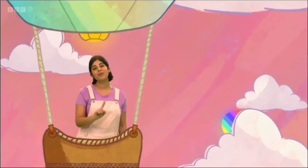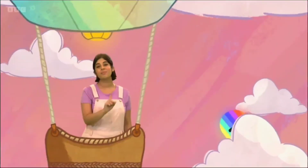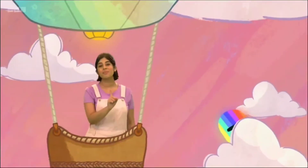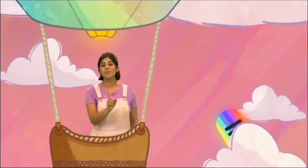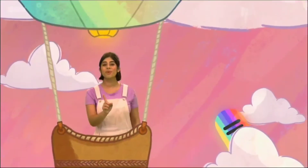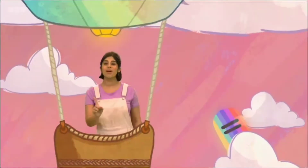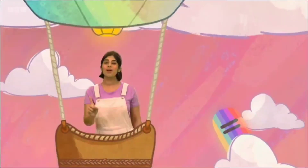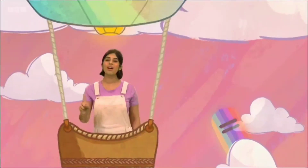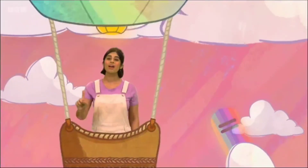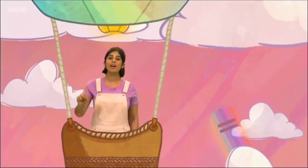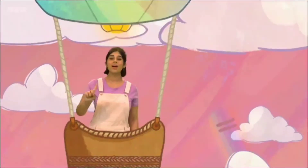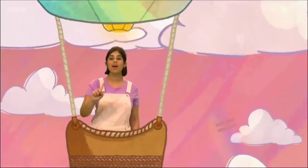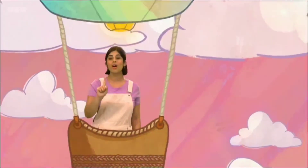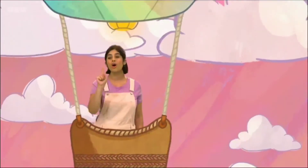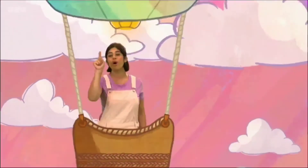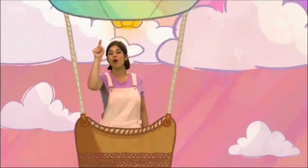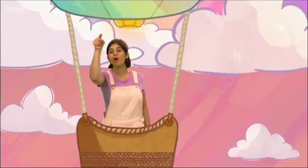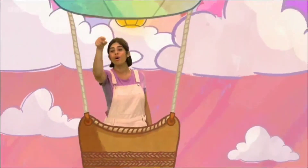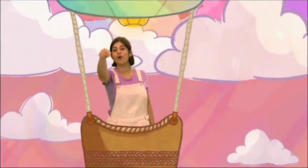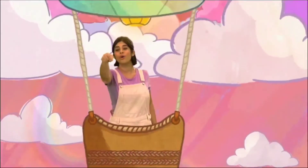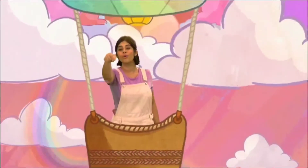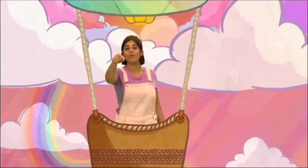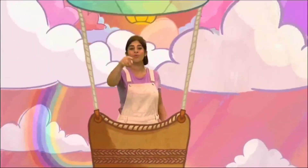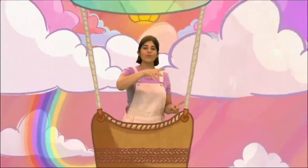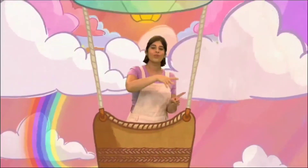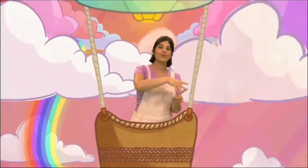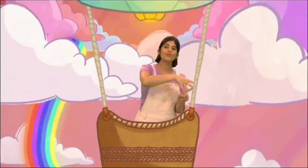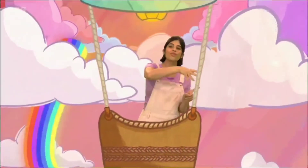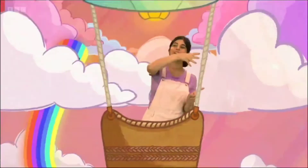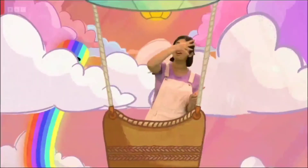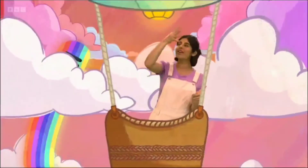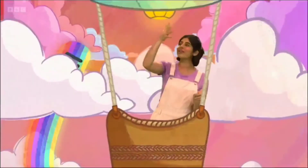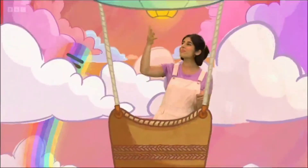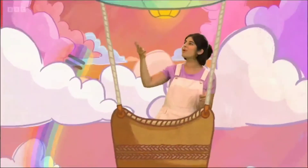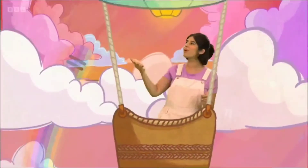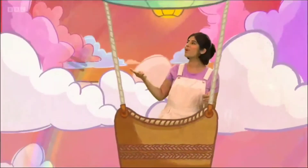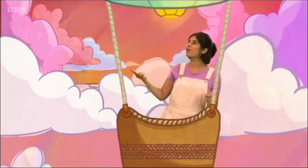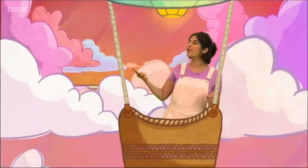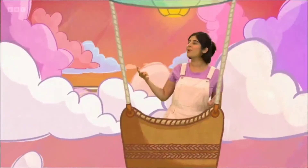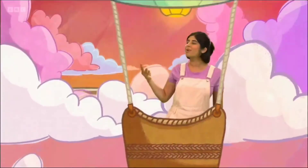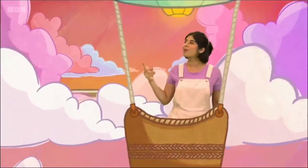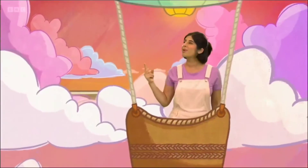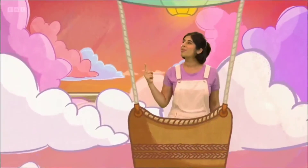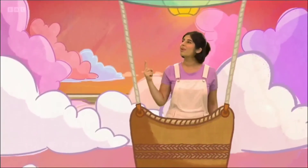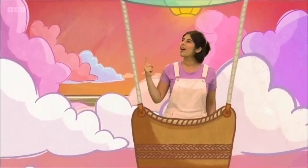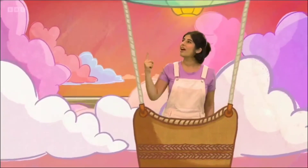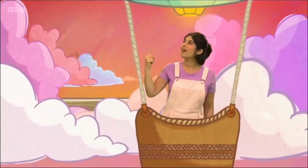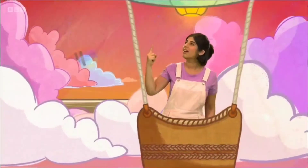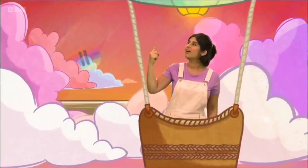Somewhere over the rainbow, way